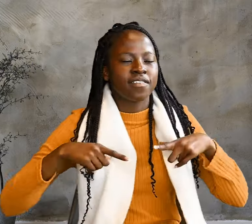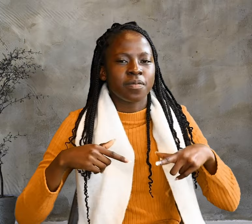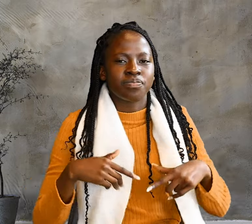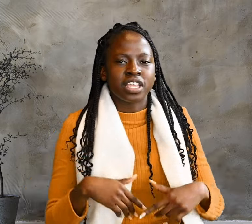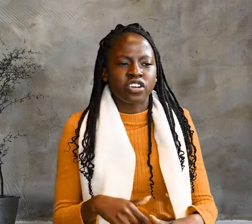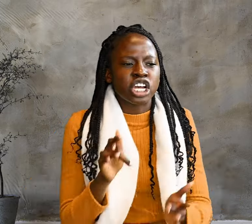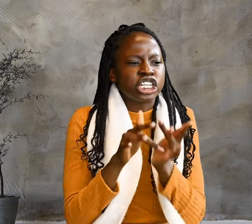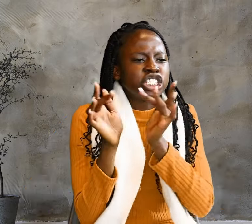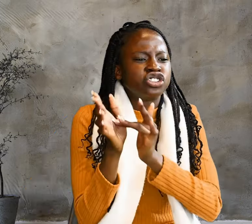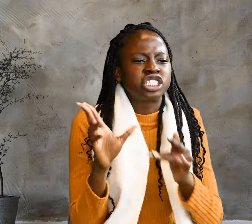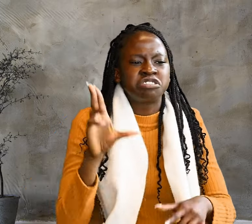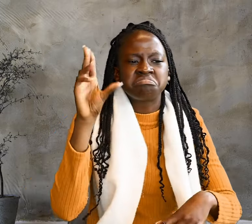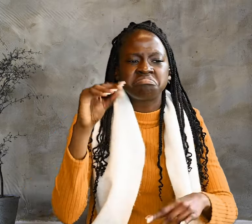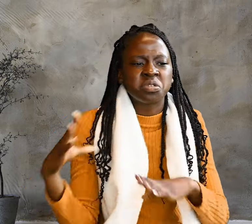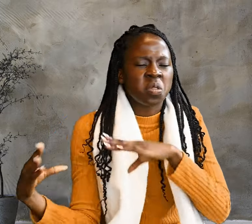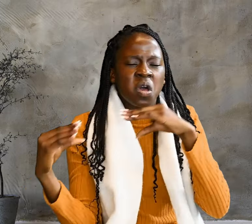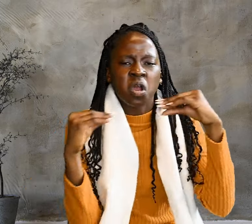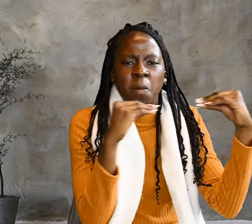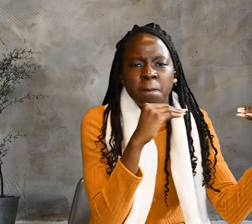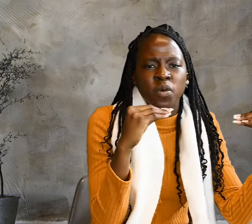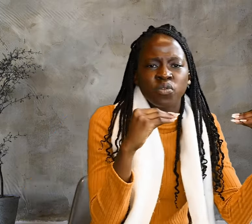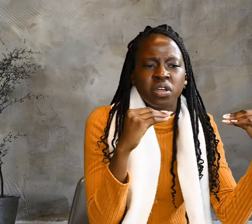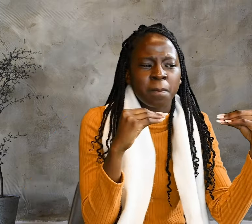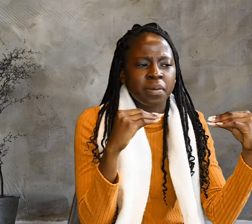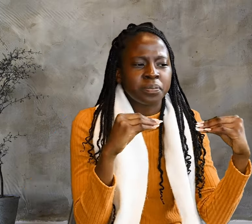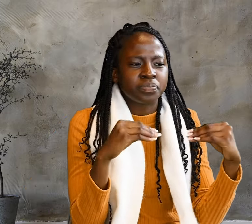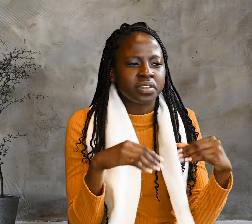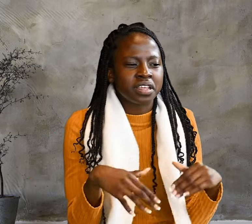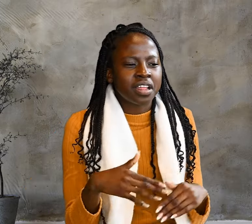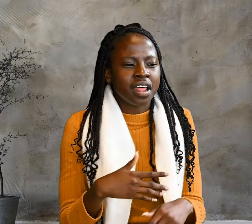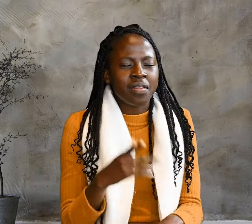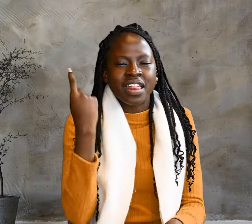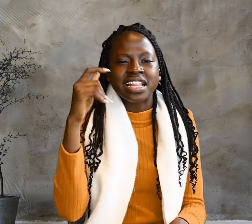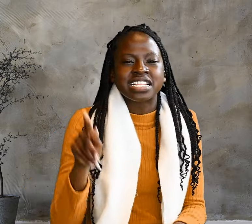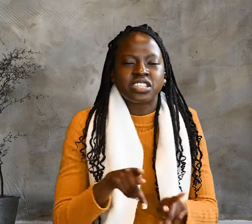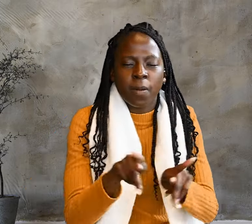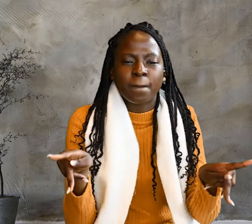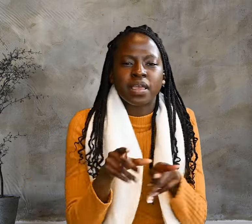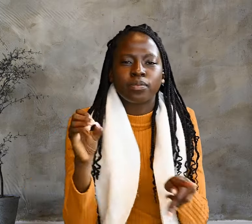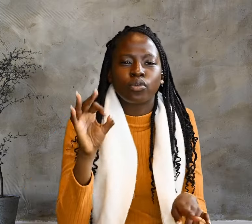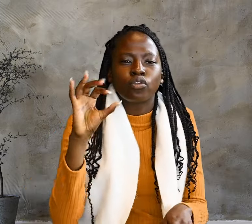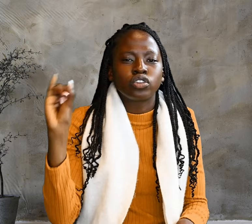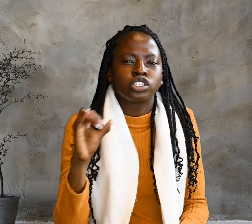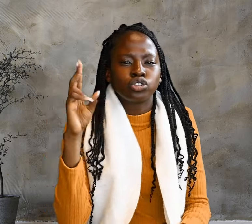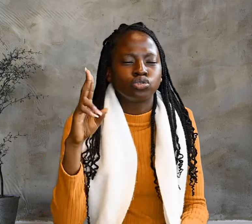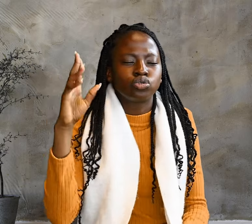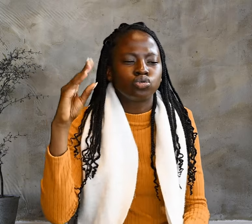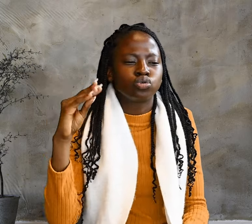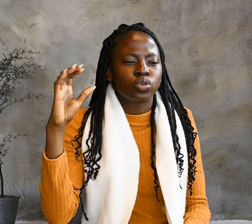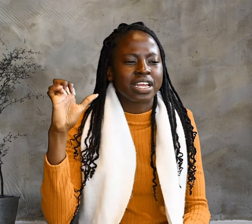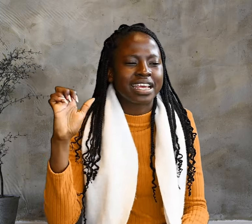Therefore, Jesus no longer moved about publicly among the people of Judea.